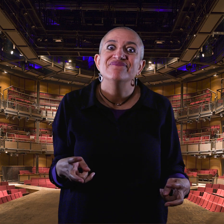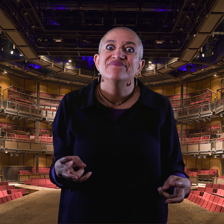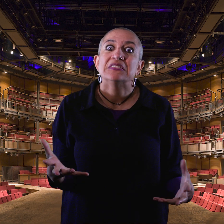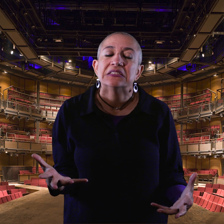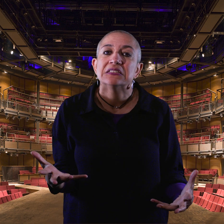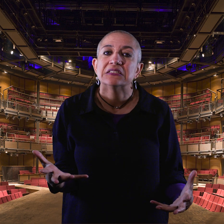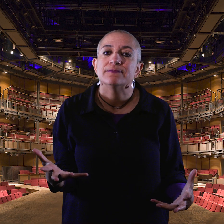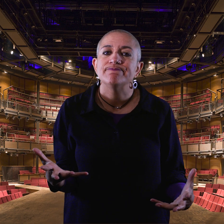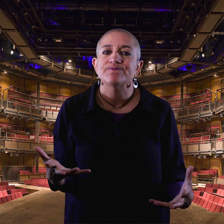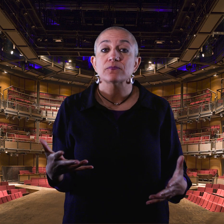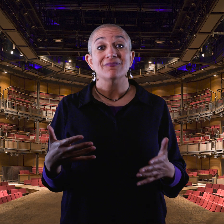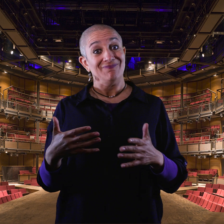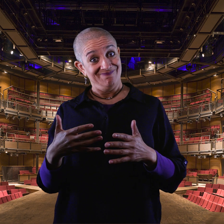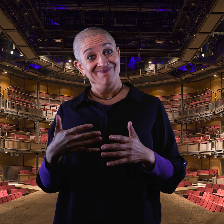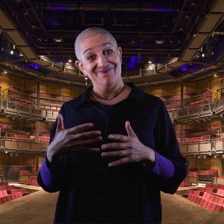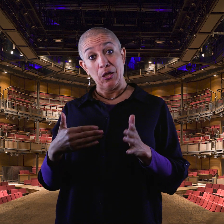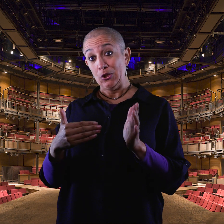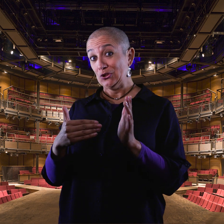She develops a relationship with a boy from her class.